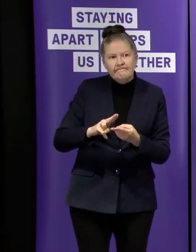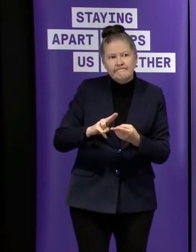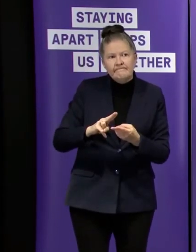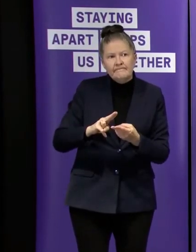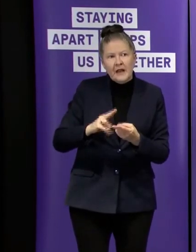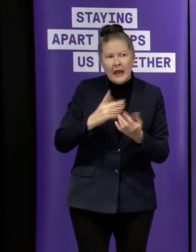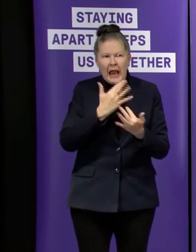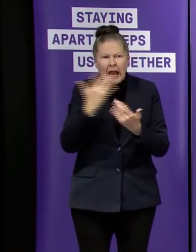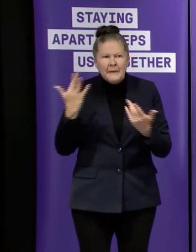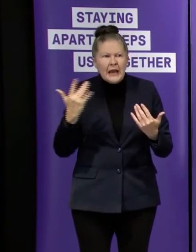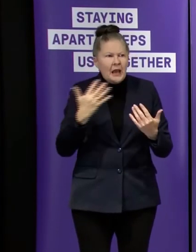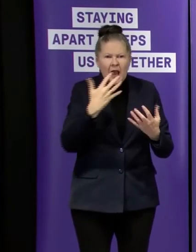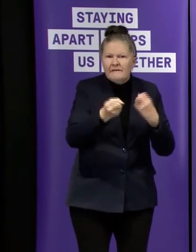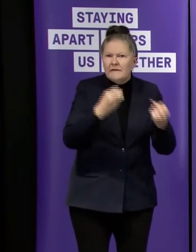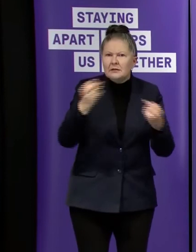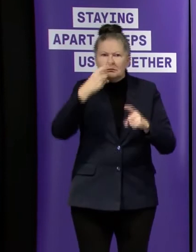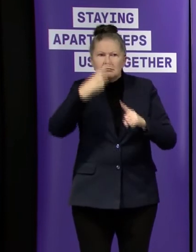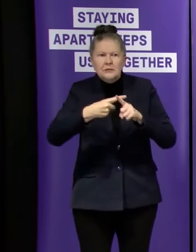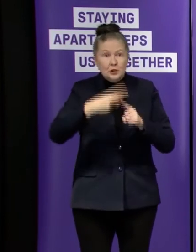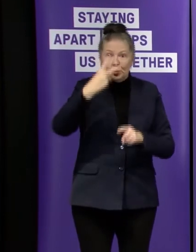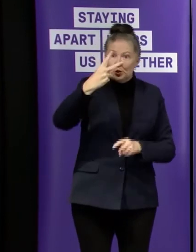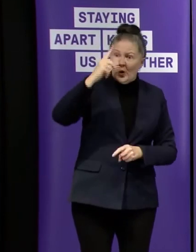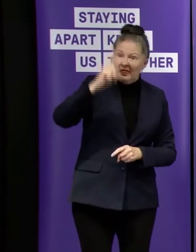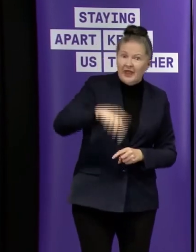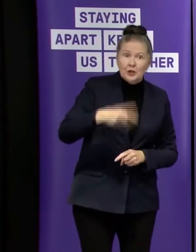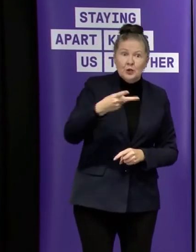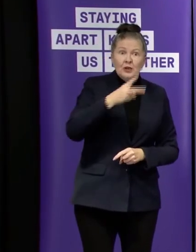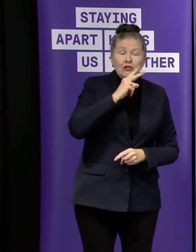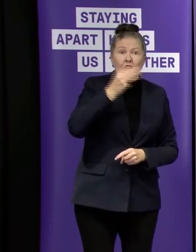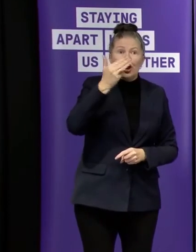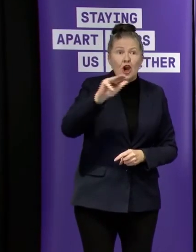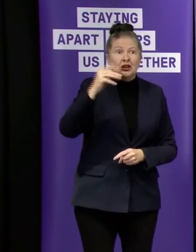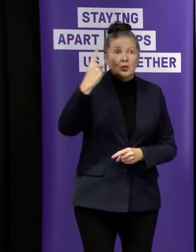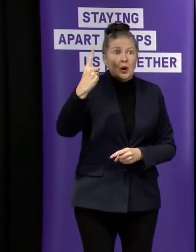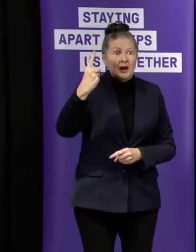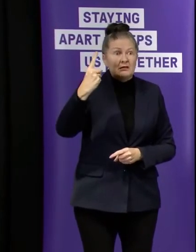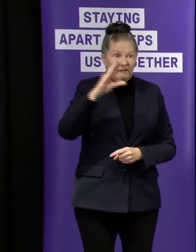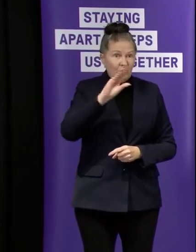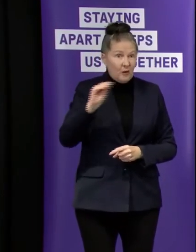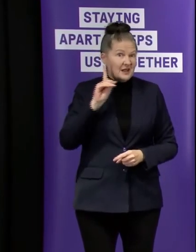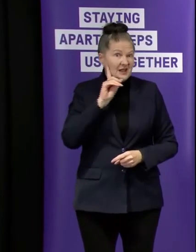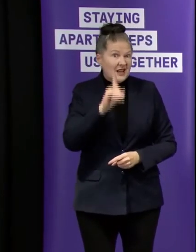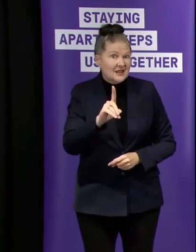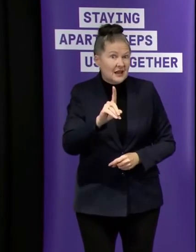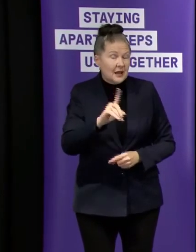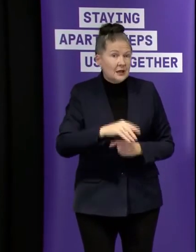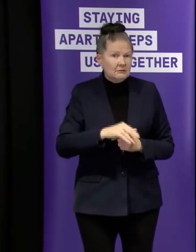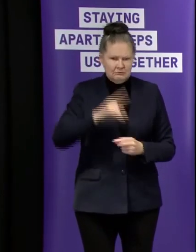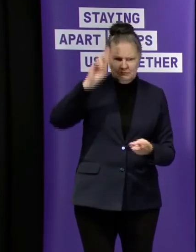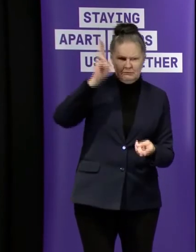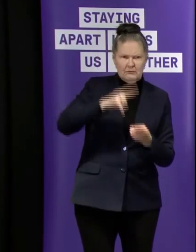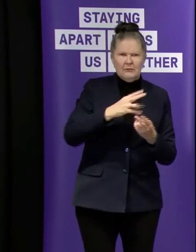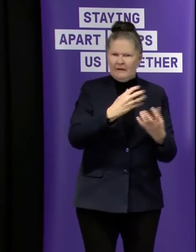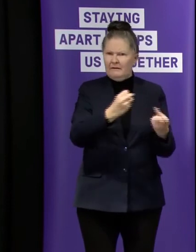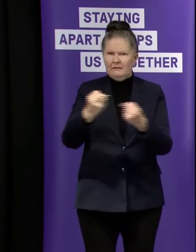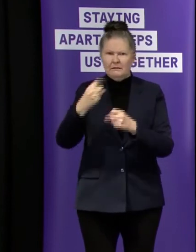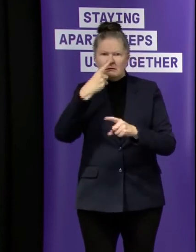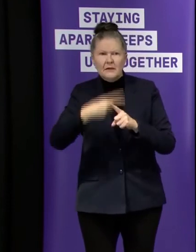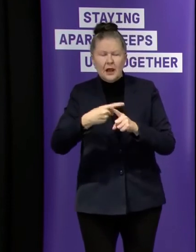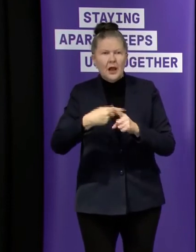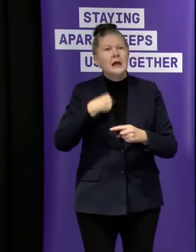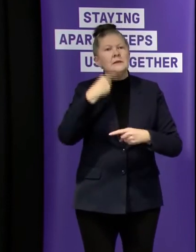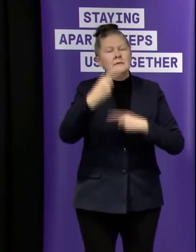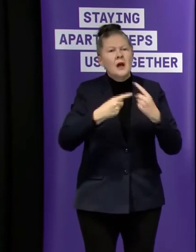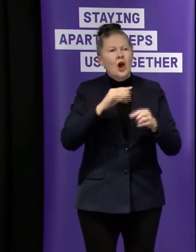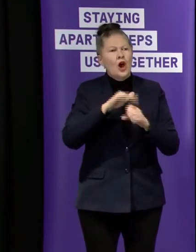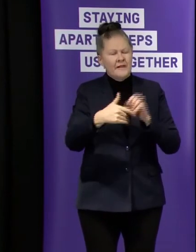in the number of active cases um 2291 uh since yesterday i'd probably just explain the process of um